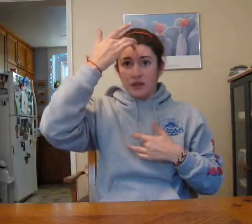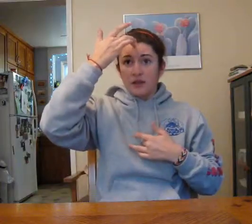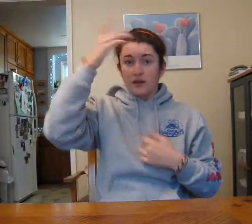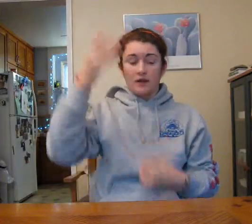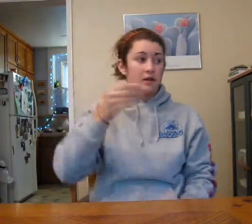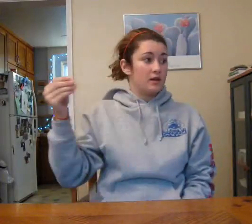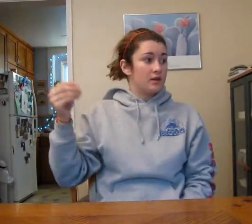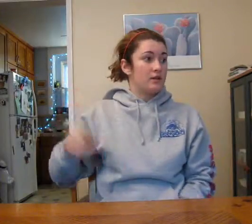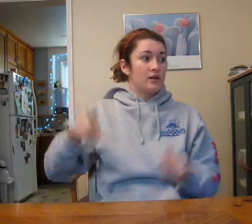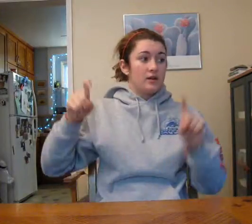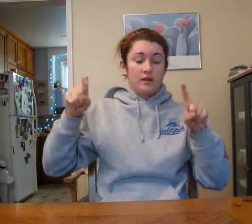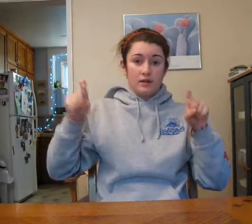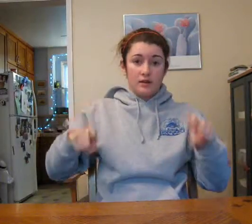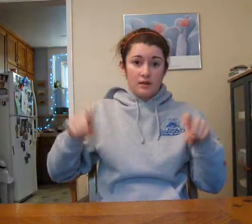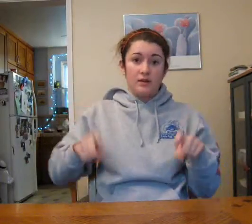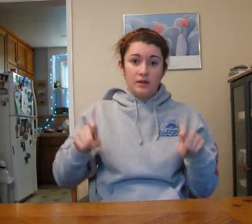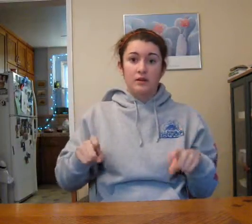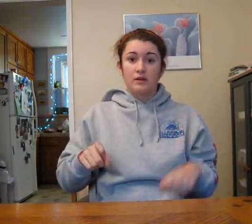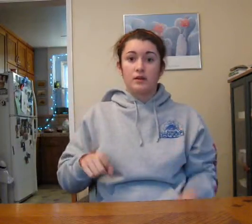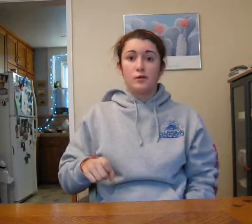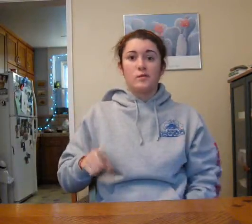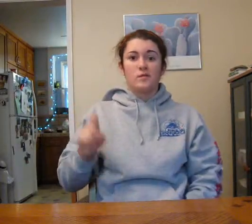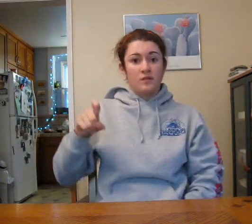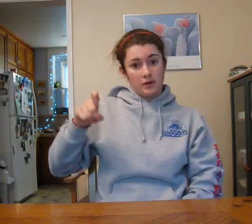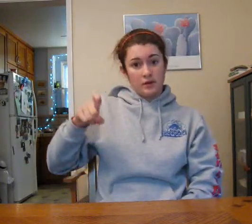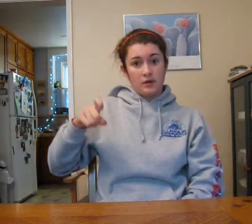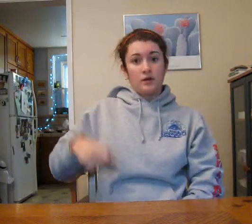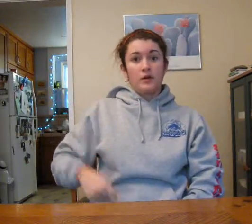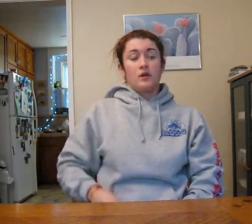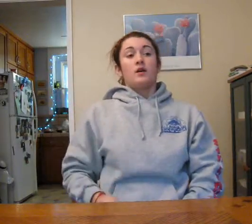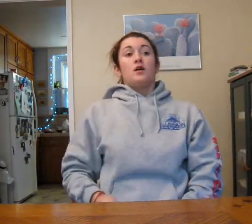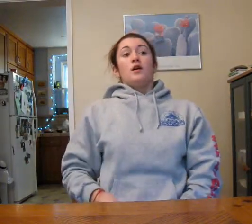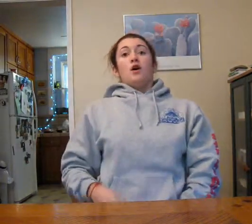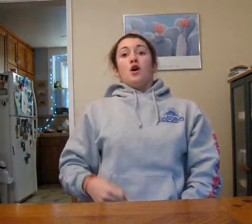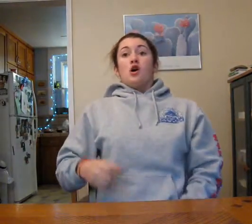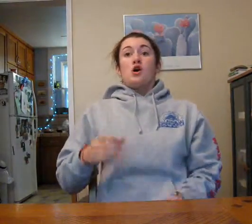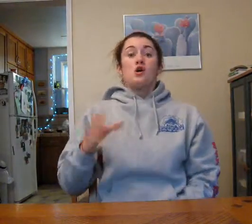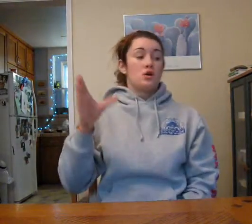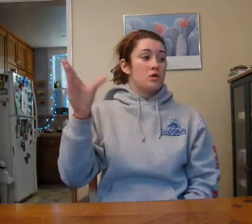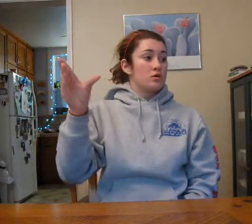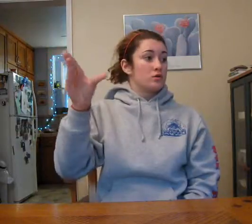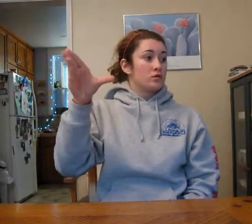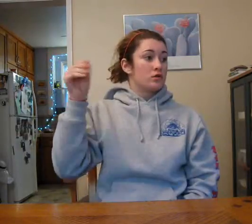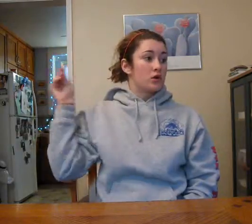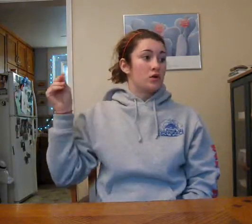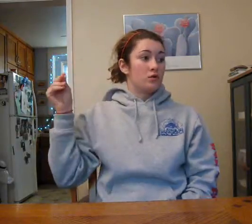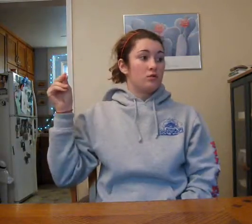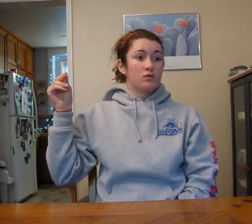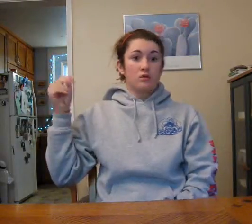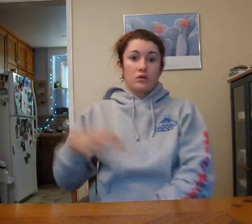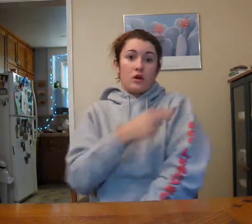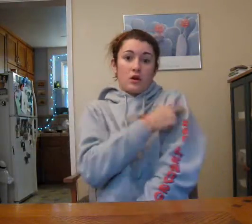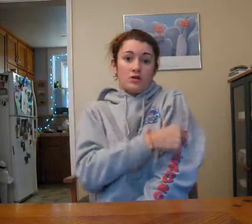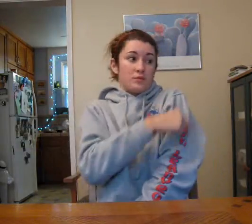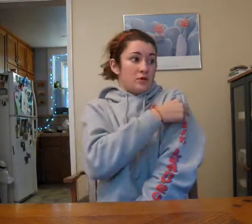and need, need, go hospital.